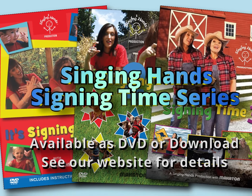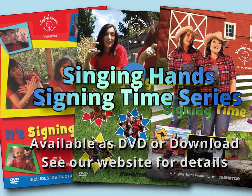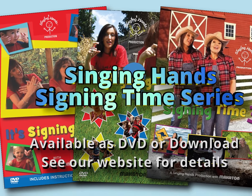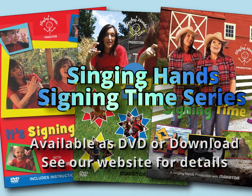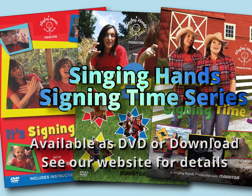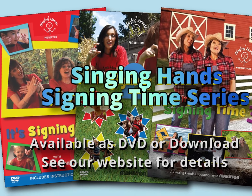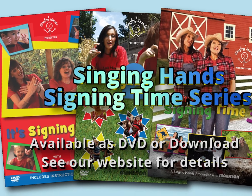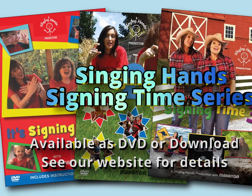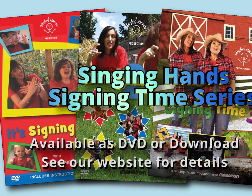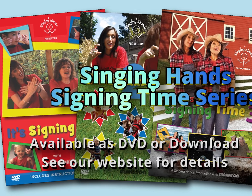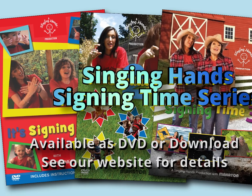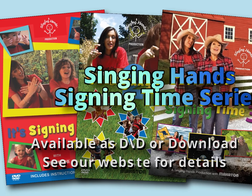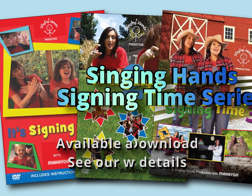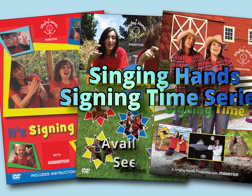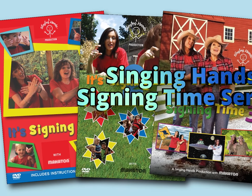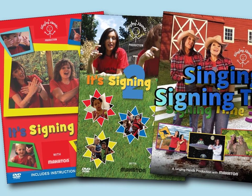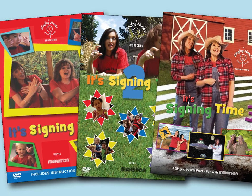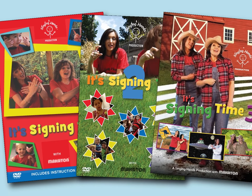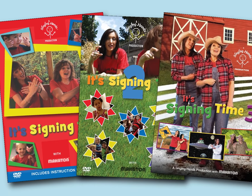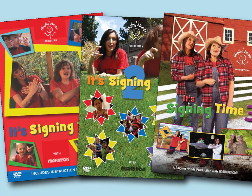pie.